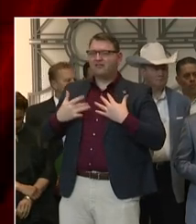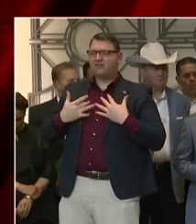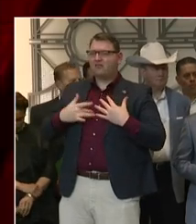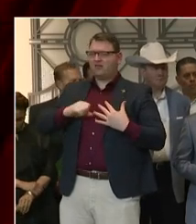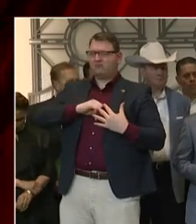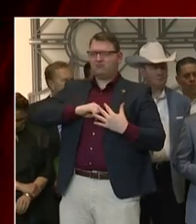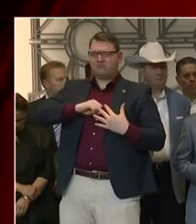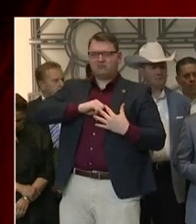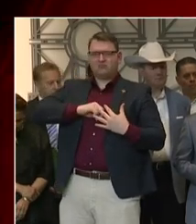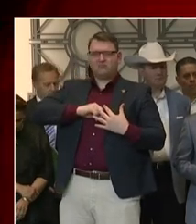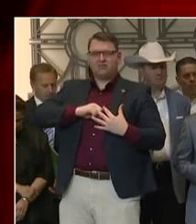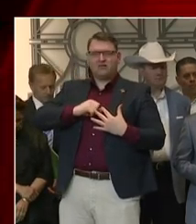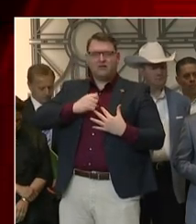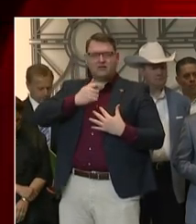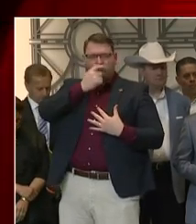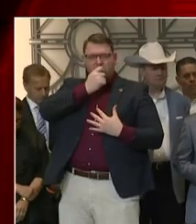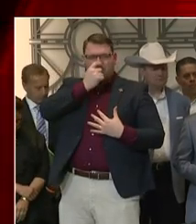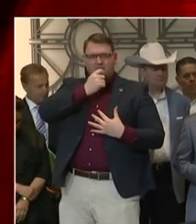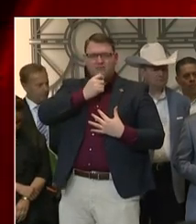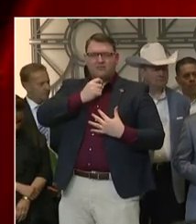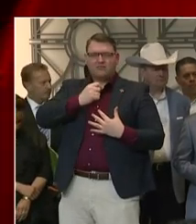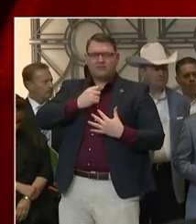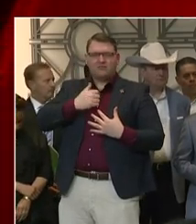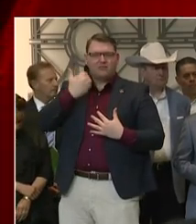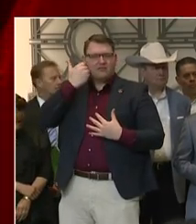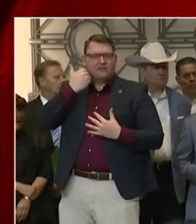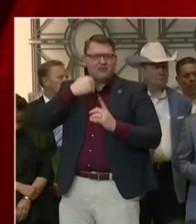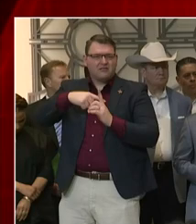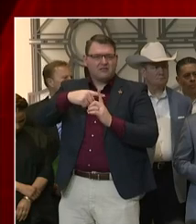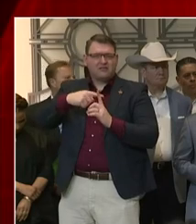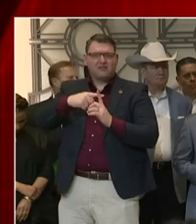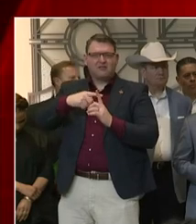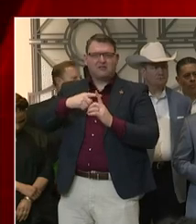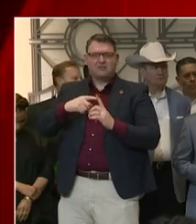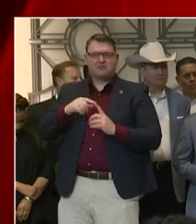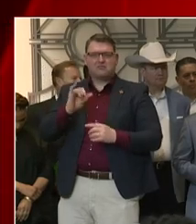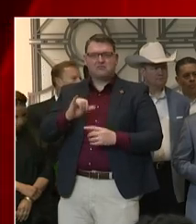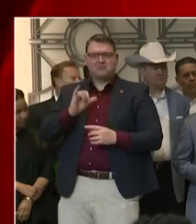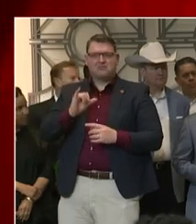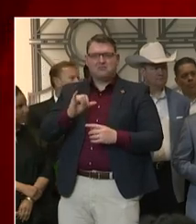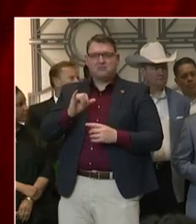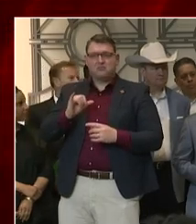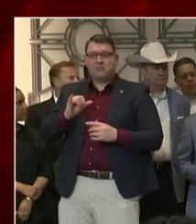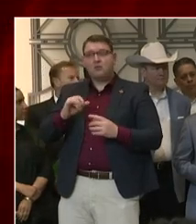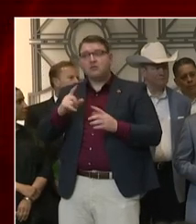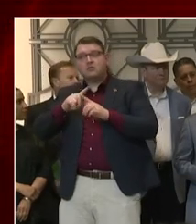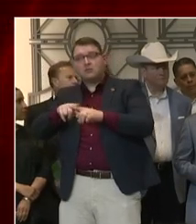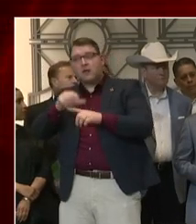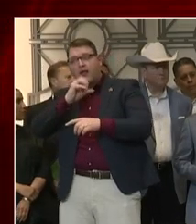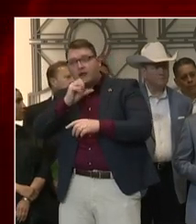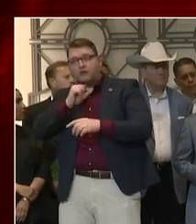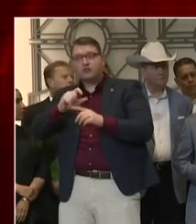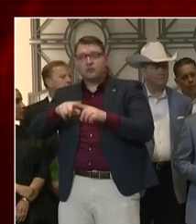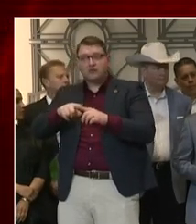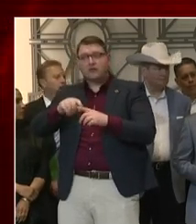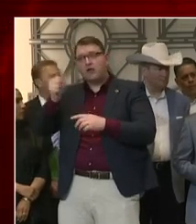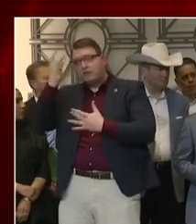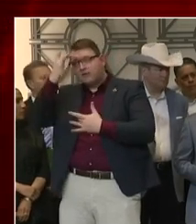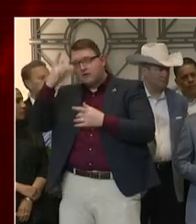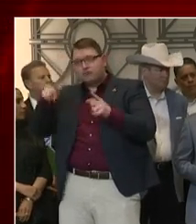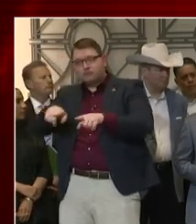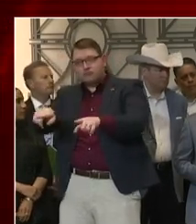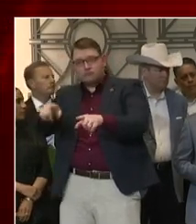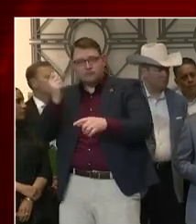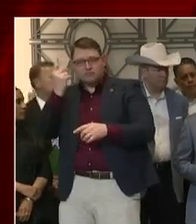medical problems, your age, so on and so forth, determines really about how sick you will get. But if you're feeling well, even if you have the virus